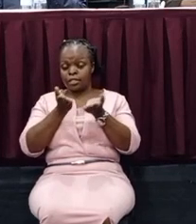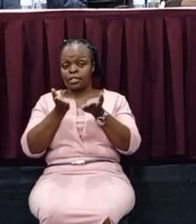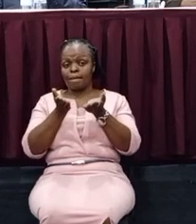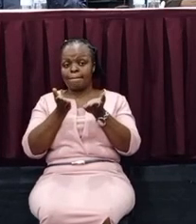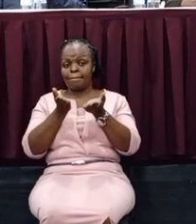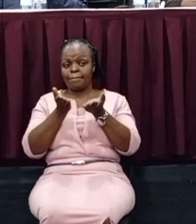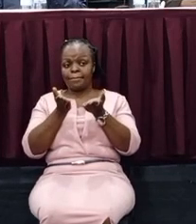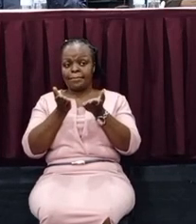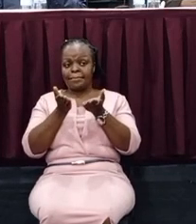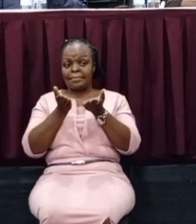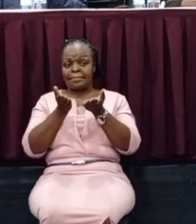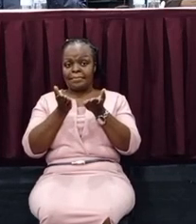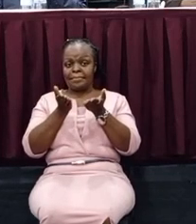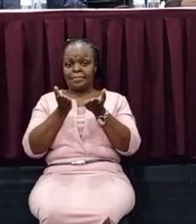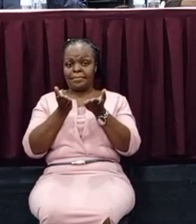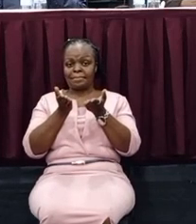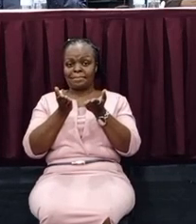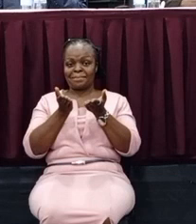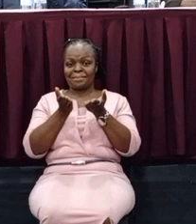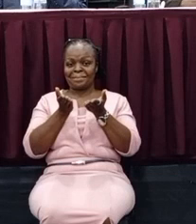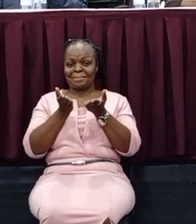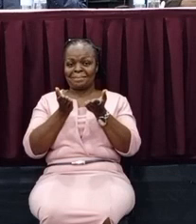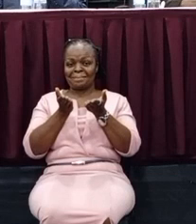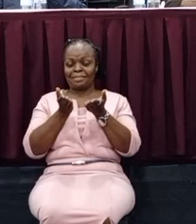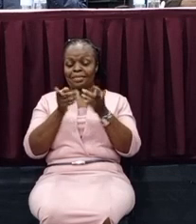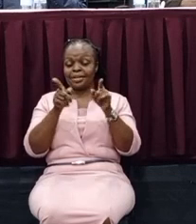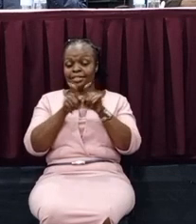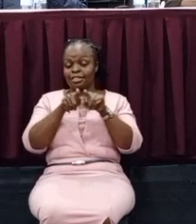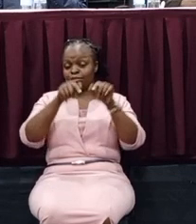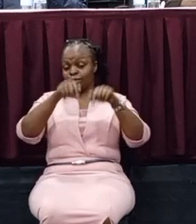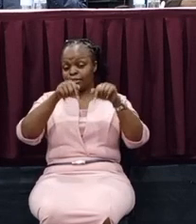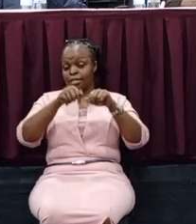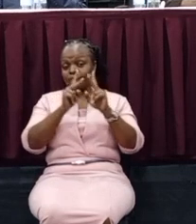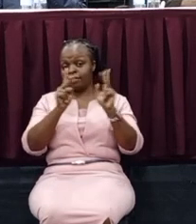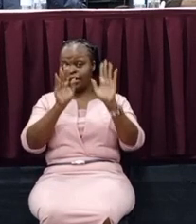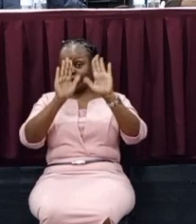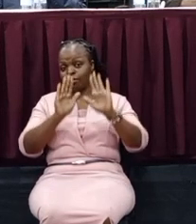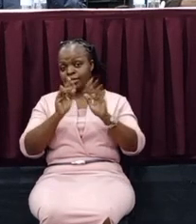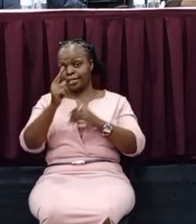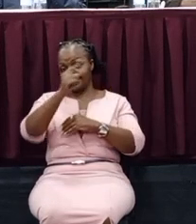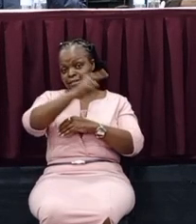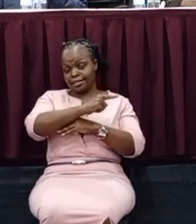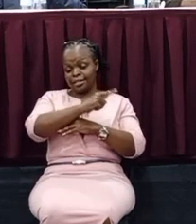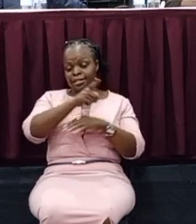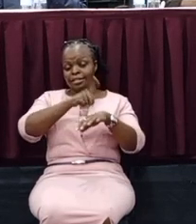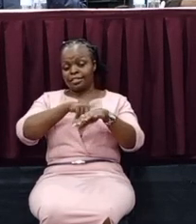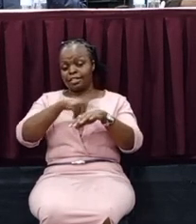And today is a very important day when we have an opportunity to